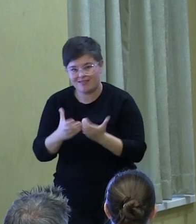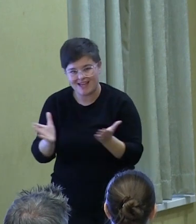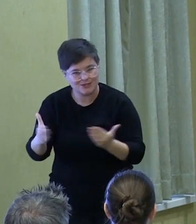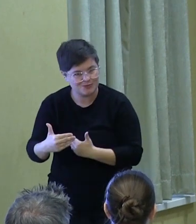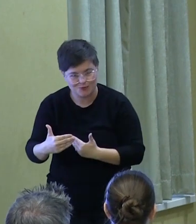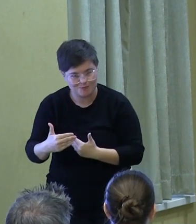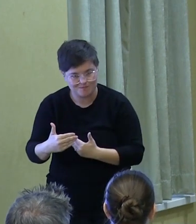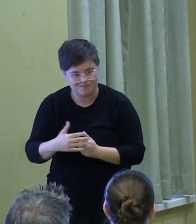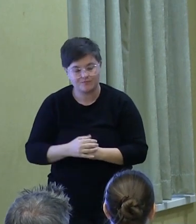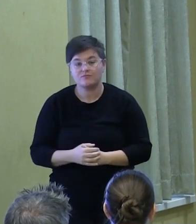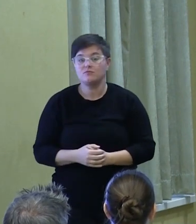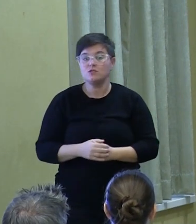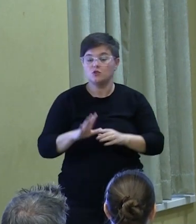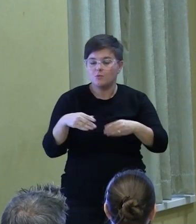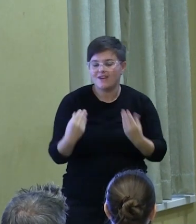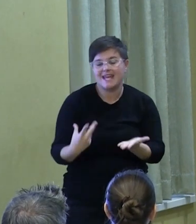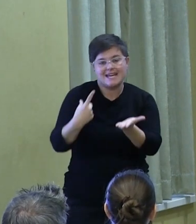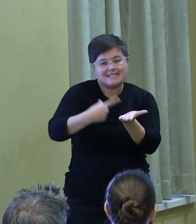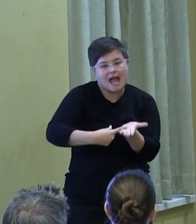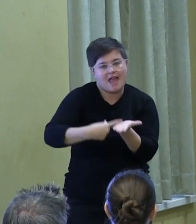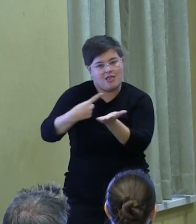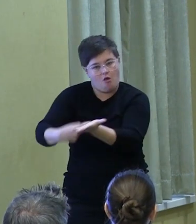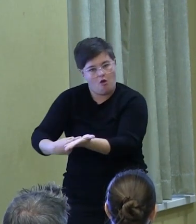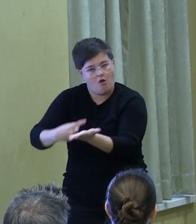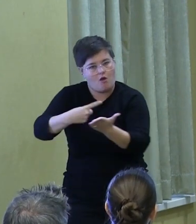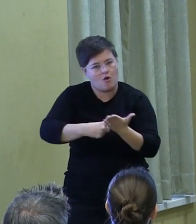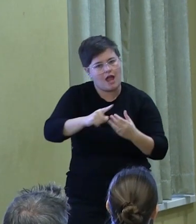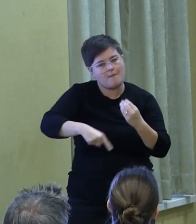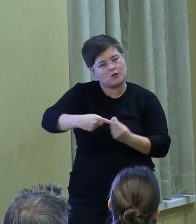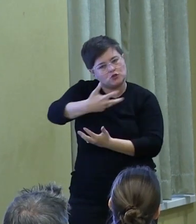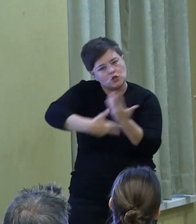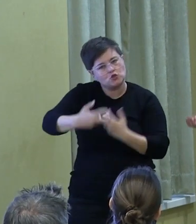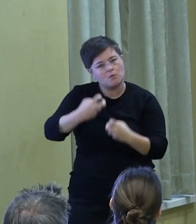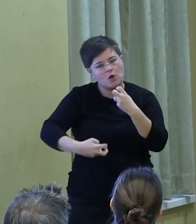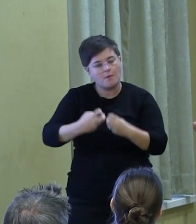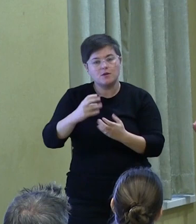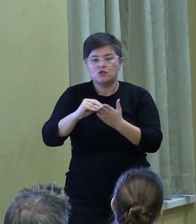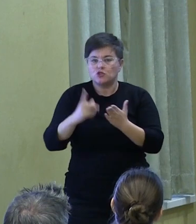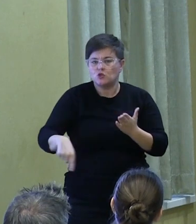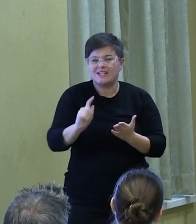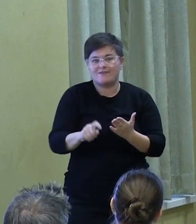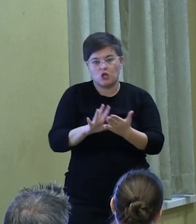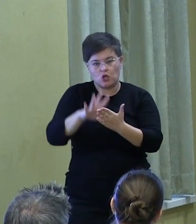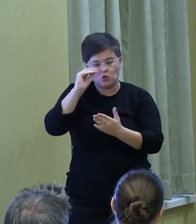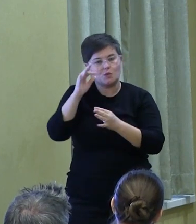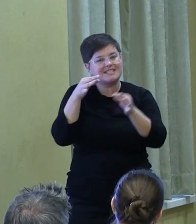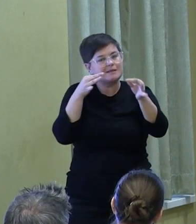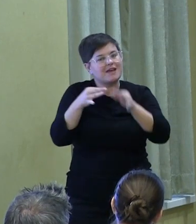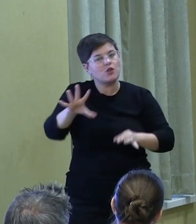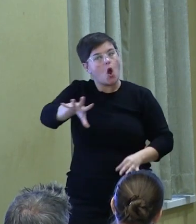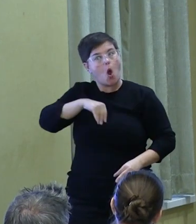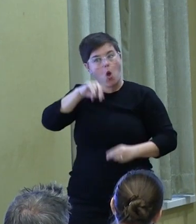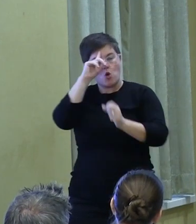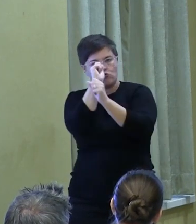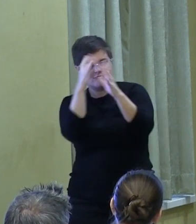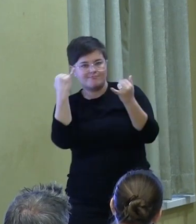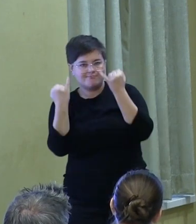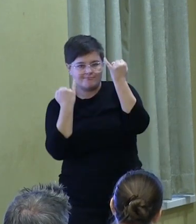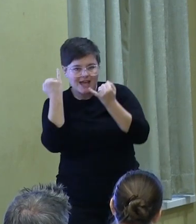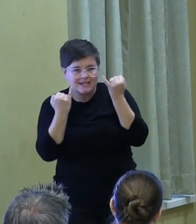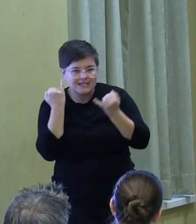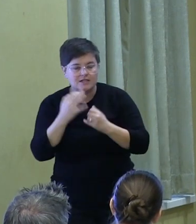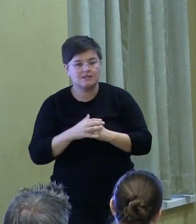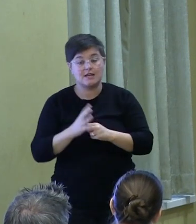So, to dialogue effectively about those social problems, students have to learn how to explain their ideas. Using